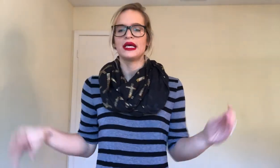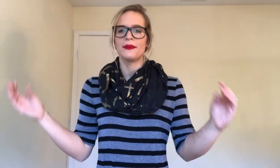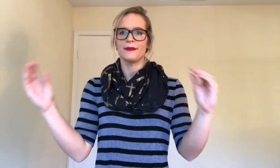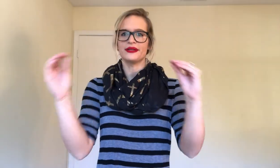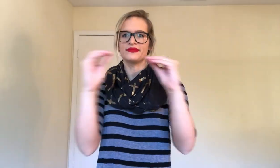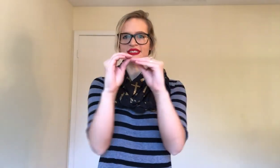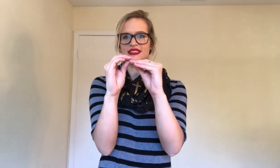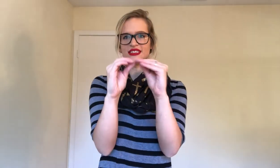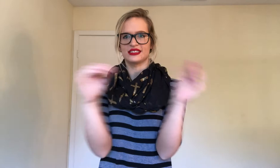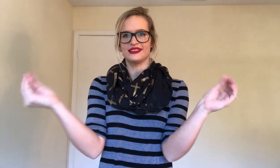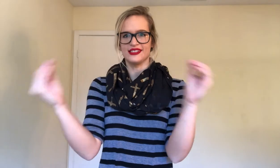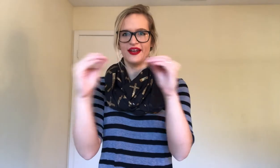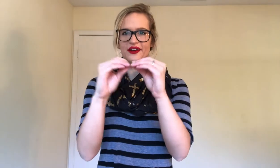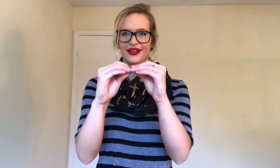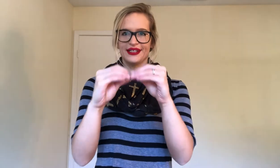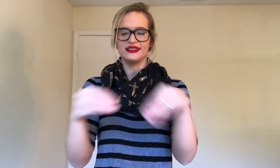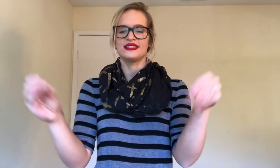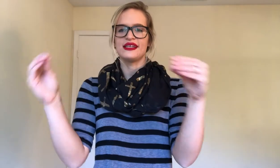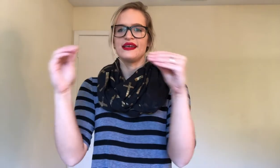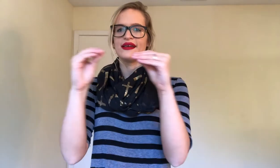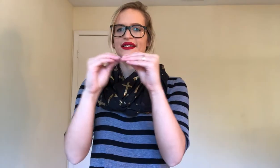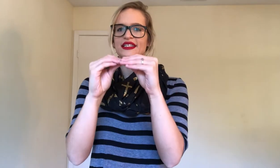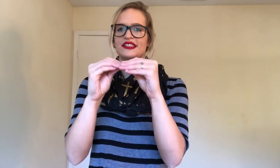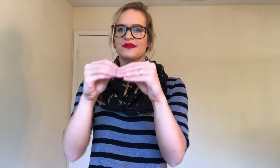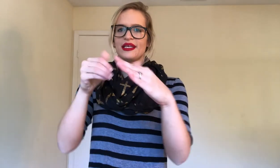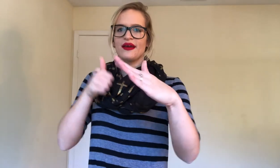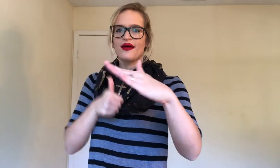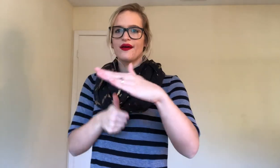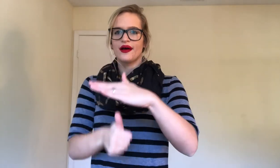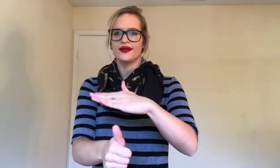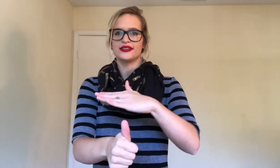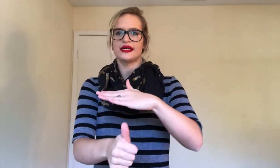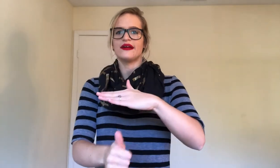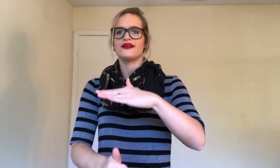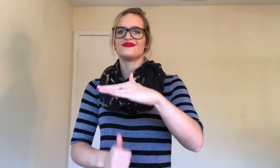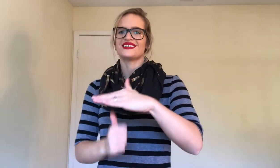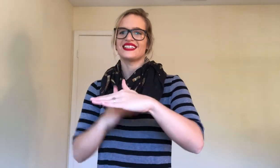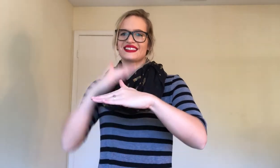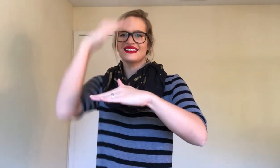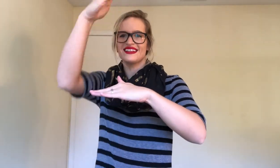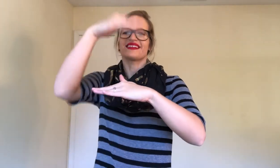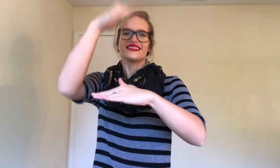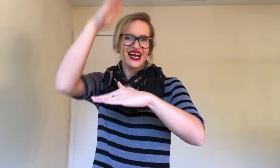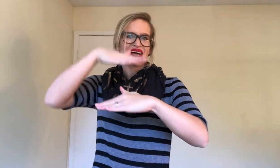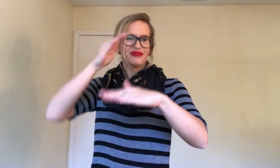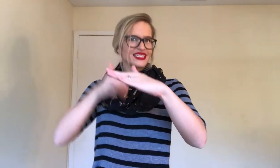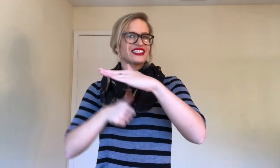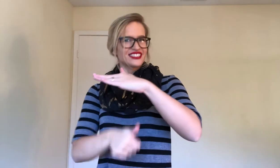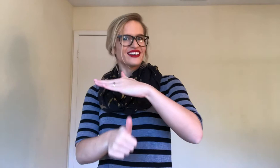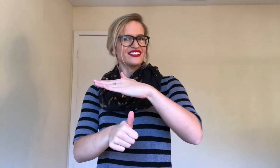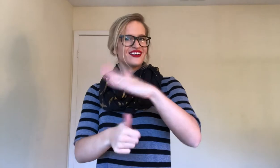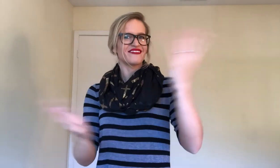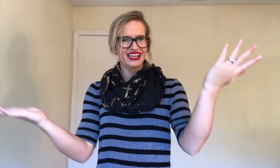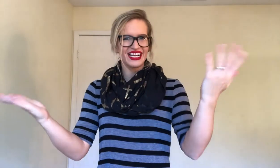But. This is just the generic kiss. Kiss me. Under. Under. So, this is. You know. The top. And that's the under. Wow.